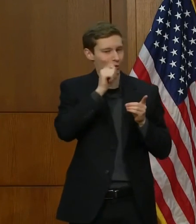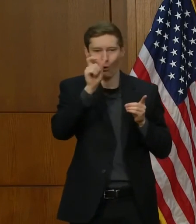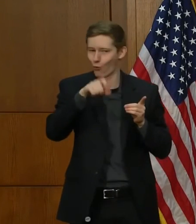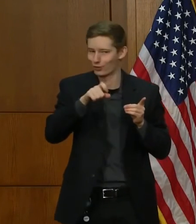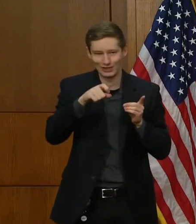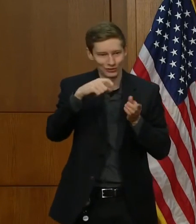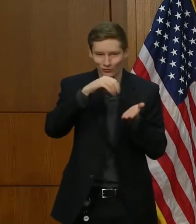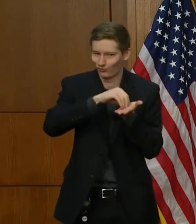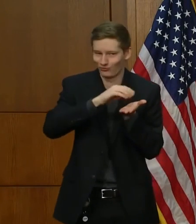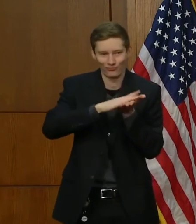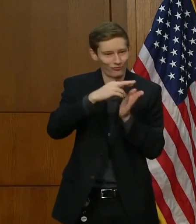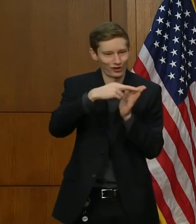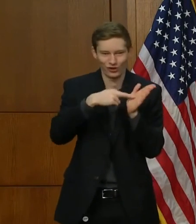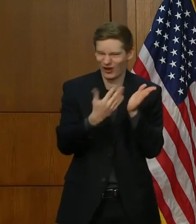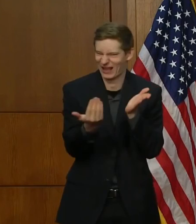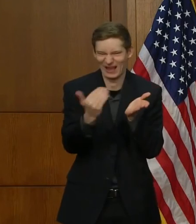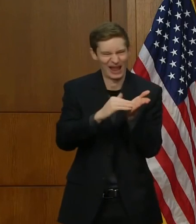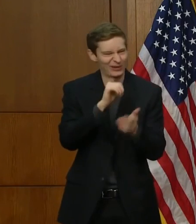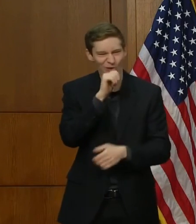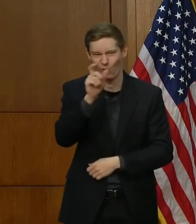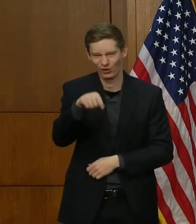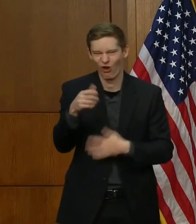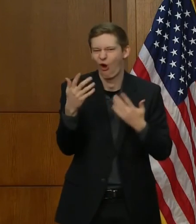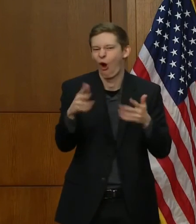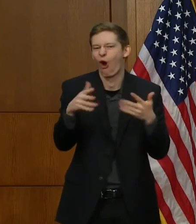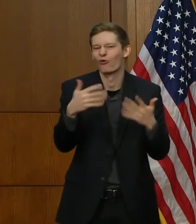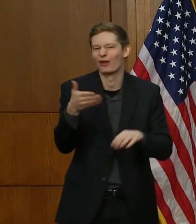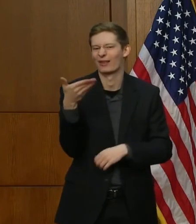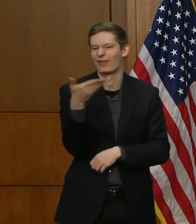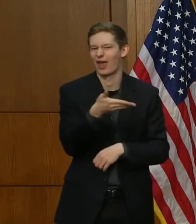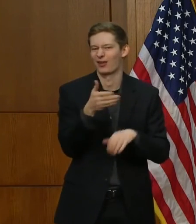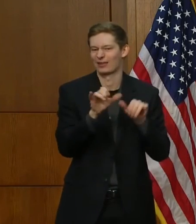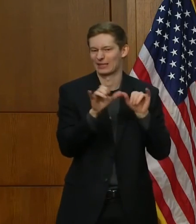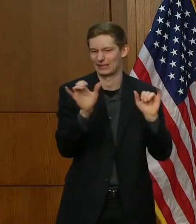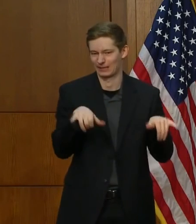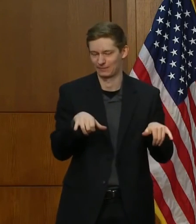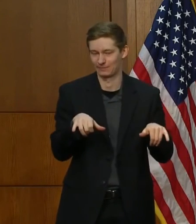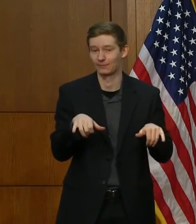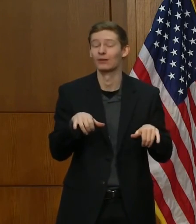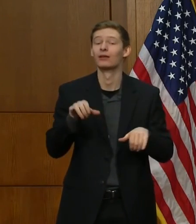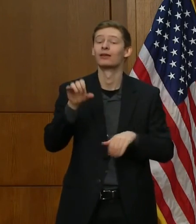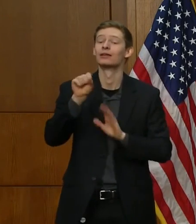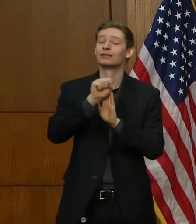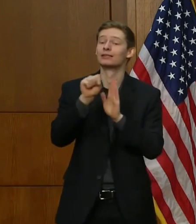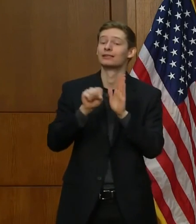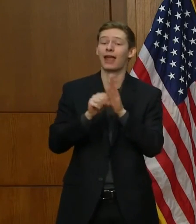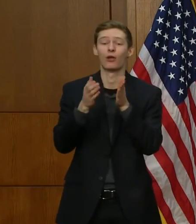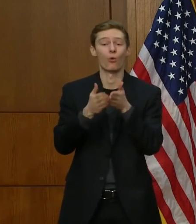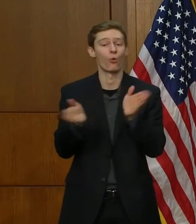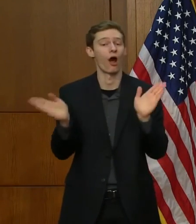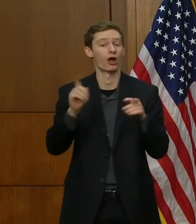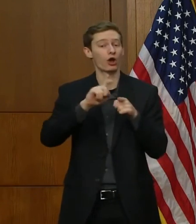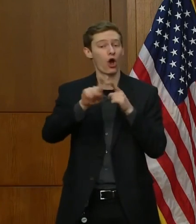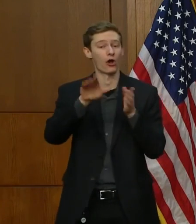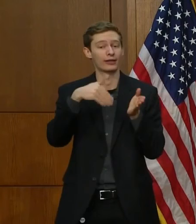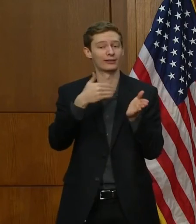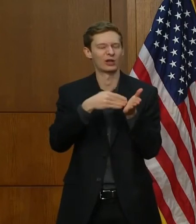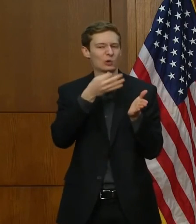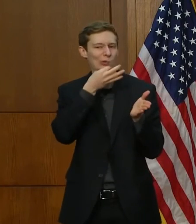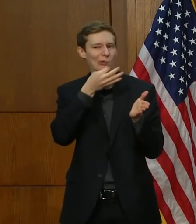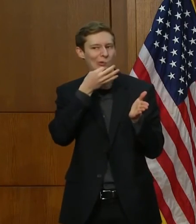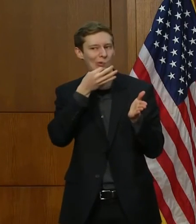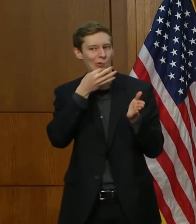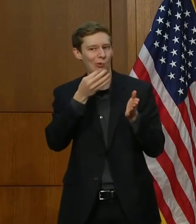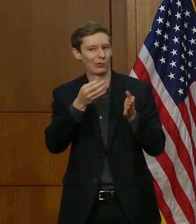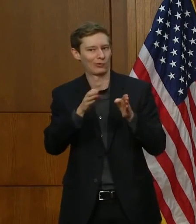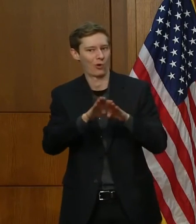are already in the system. The call center, as well as a statewide online registration system that is coming soon, will all